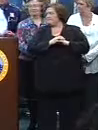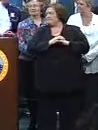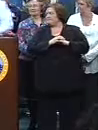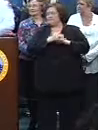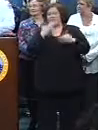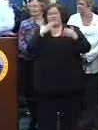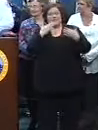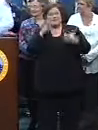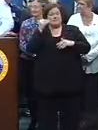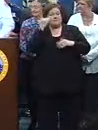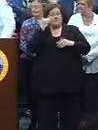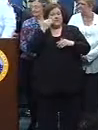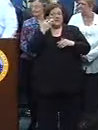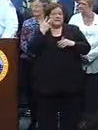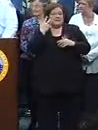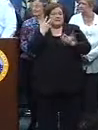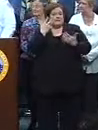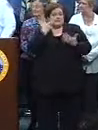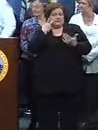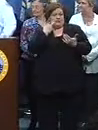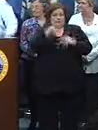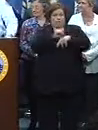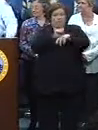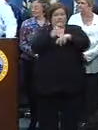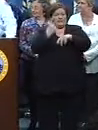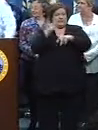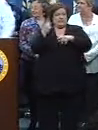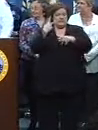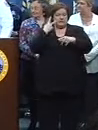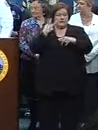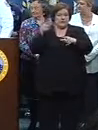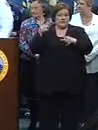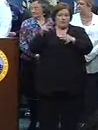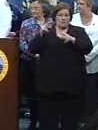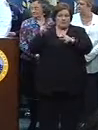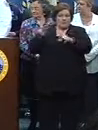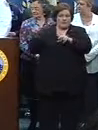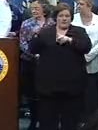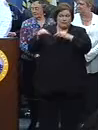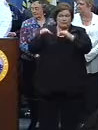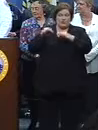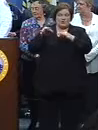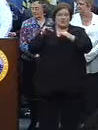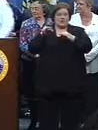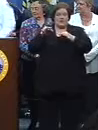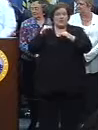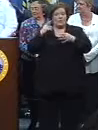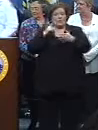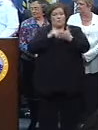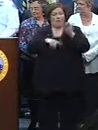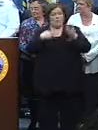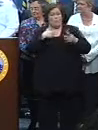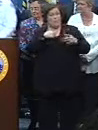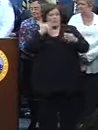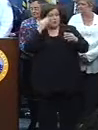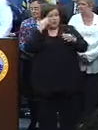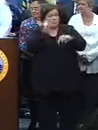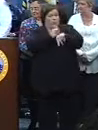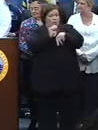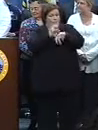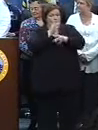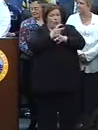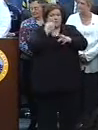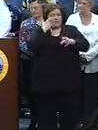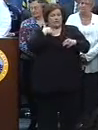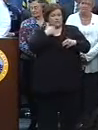Well, thank you, Mr. Mayor. And, know, certainly when you work for someone, you pay very close to their instructions. And the whole idea of cross-training is important for you to know, because last year